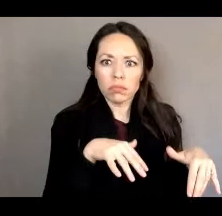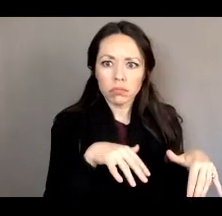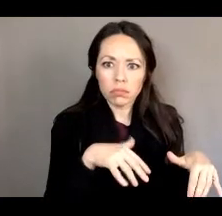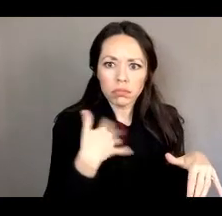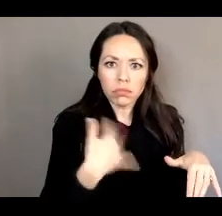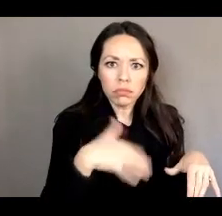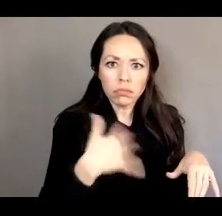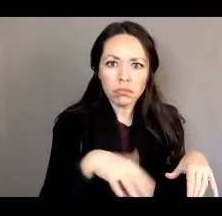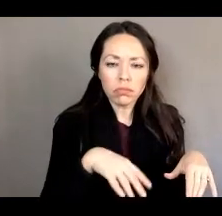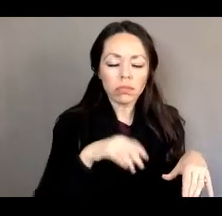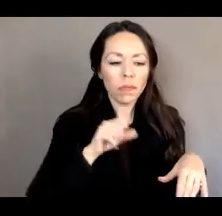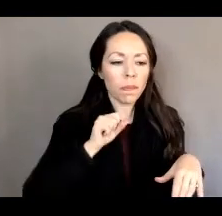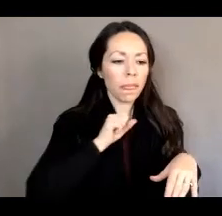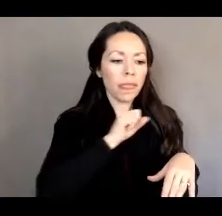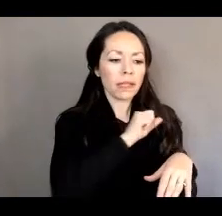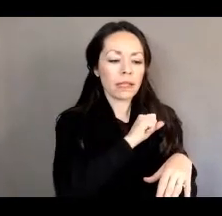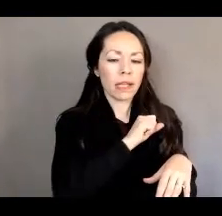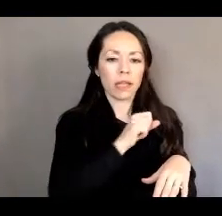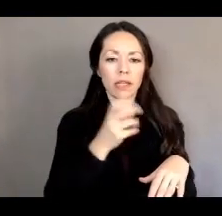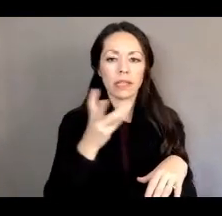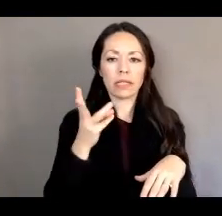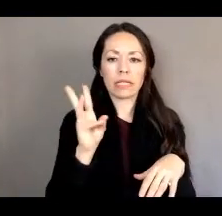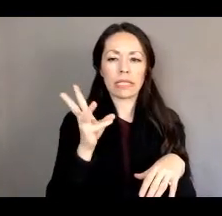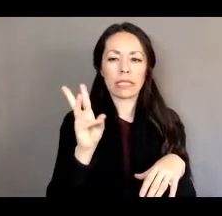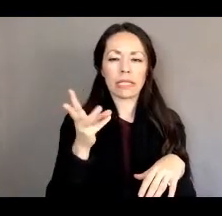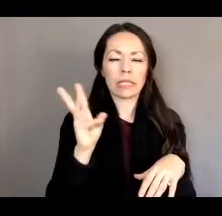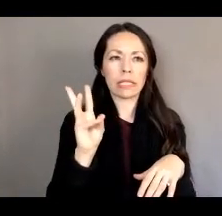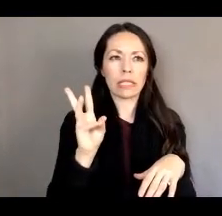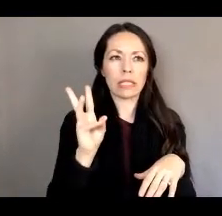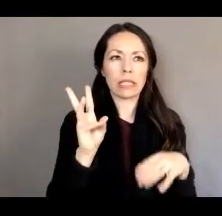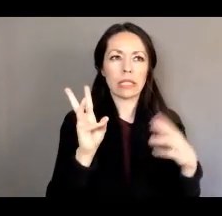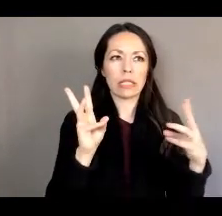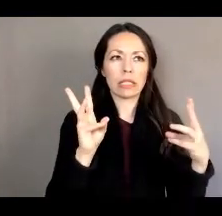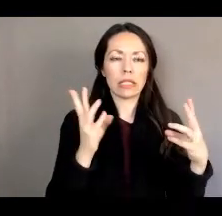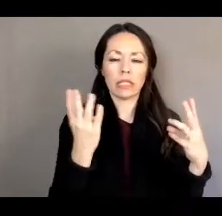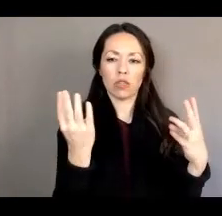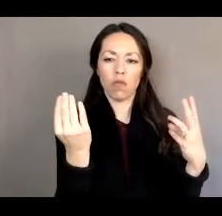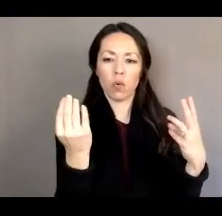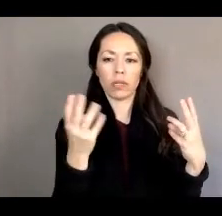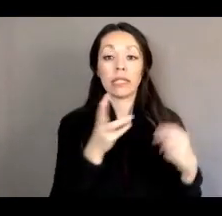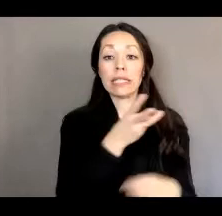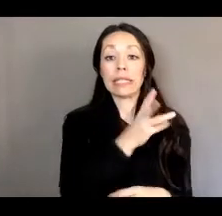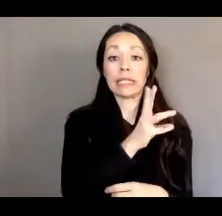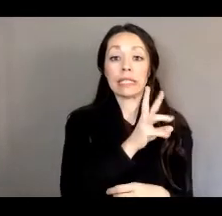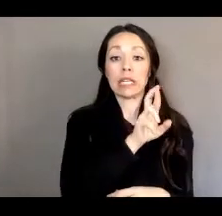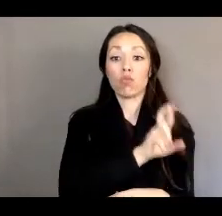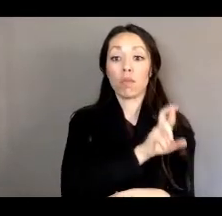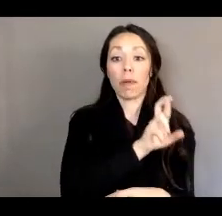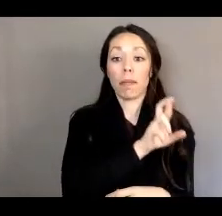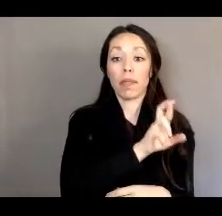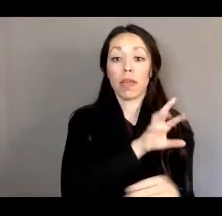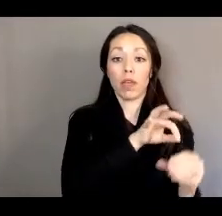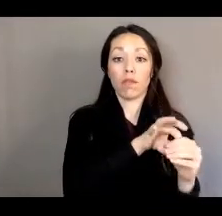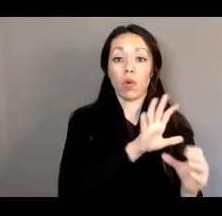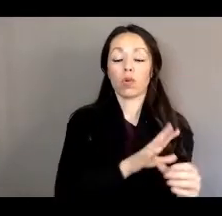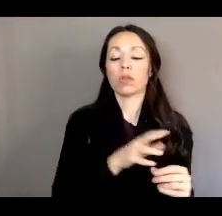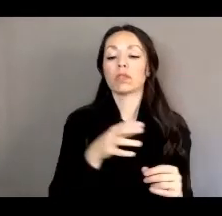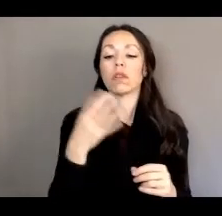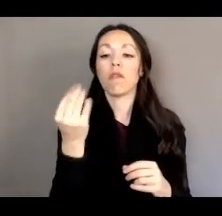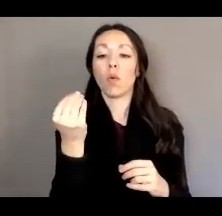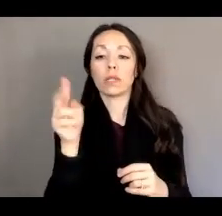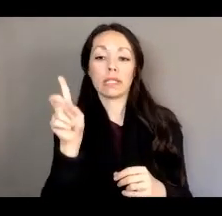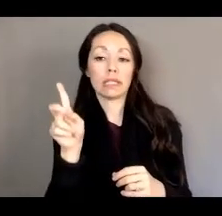16 to 14, um, 16 Republicans, 14 Democrats.